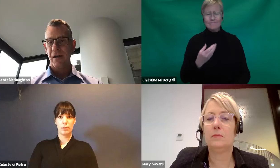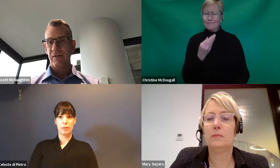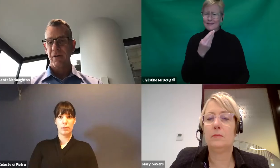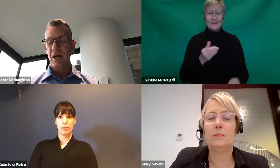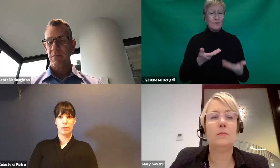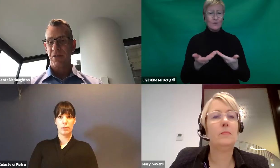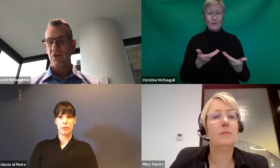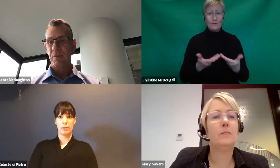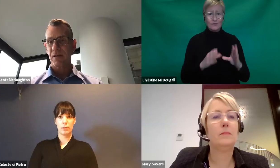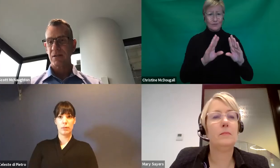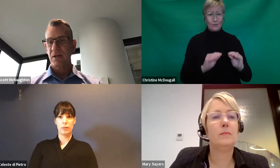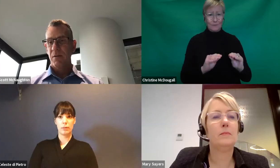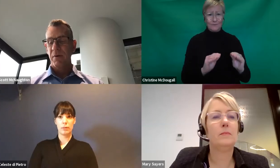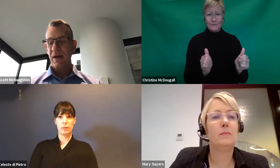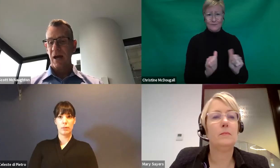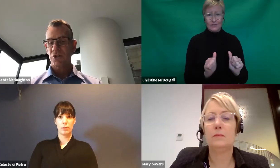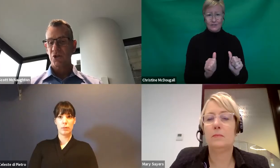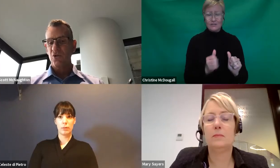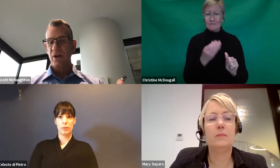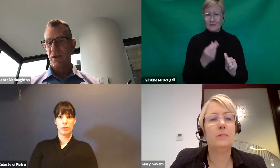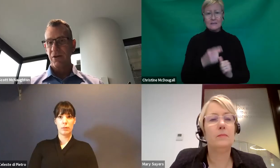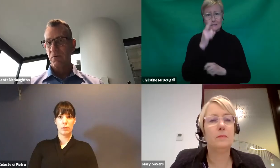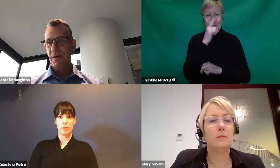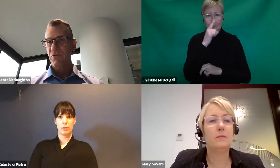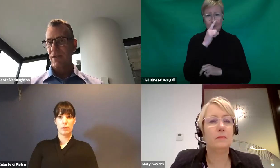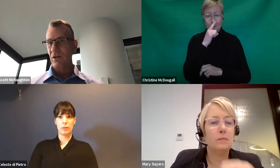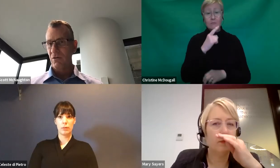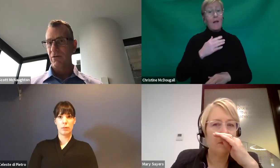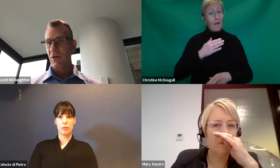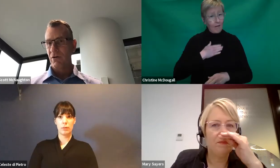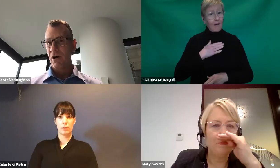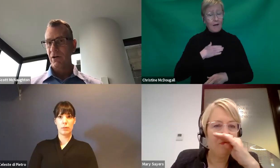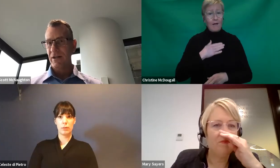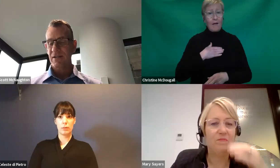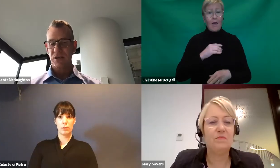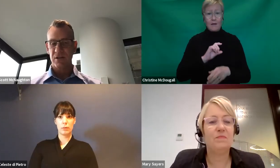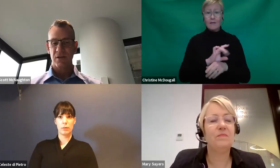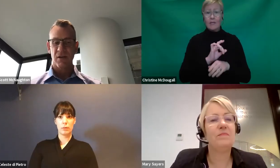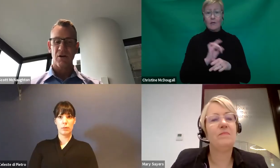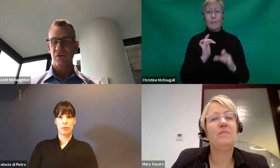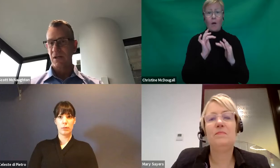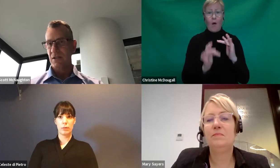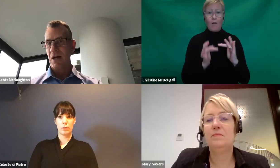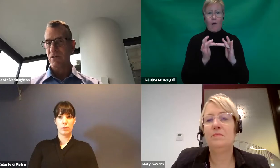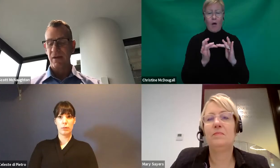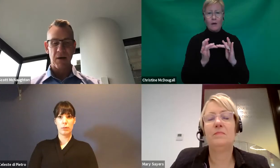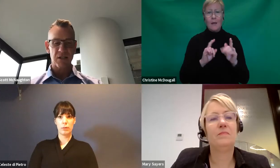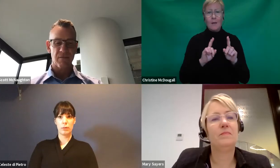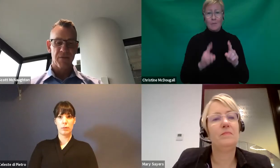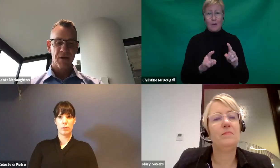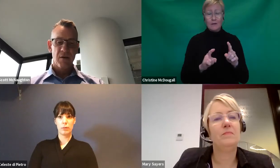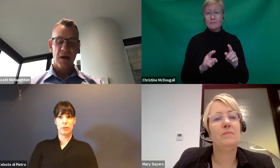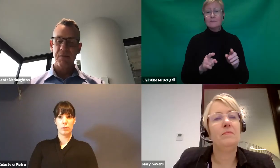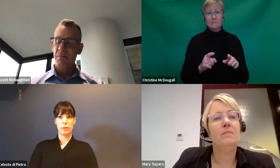online therapies, but they had shorter therapies rather than longer online sessions. So they're not using as much of their